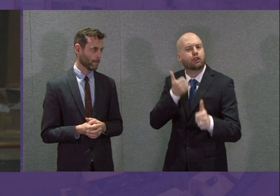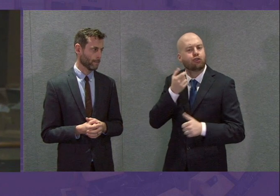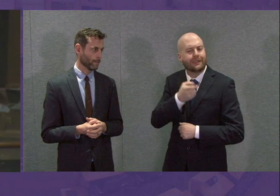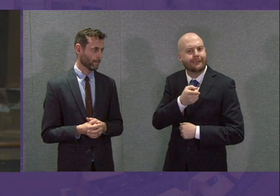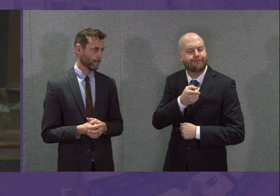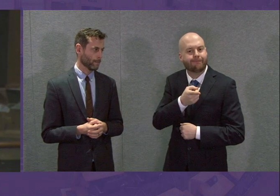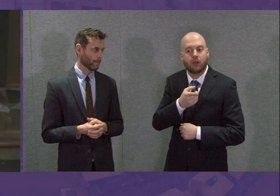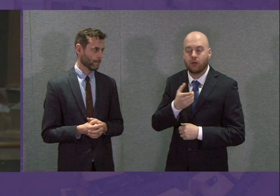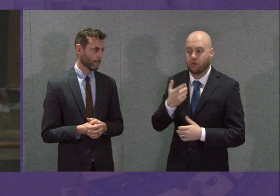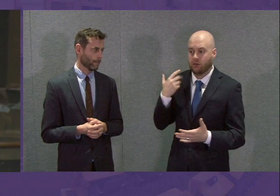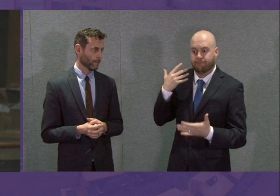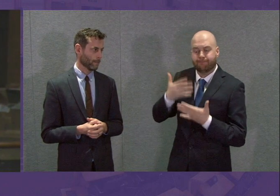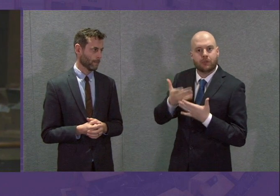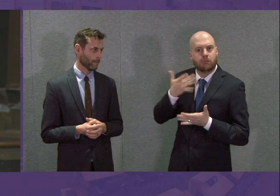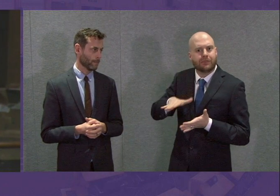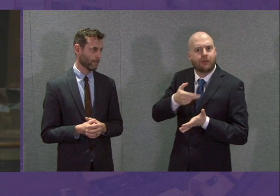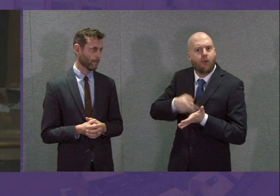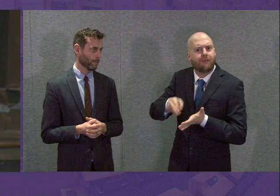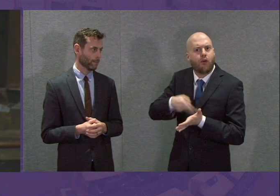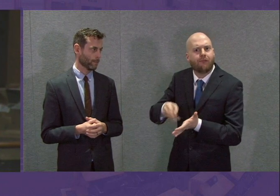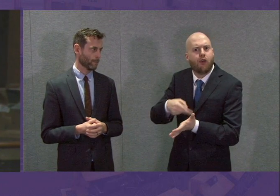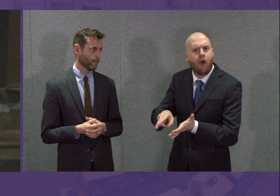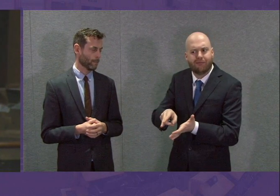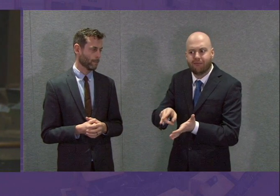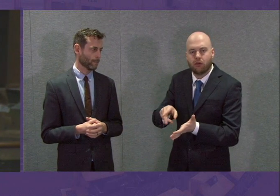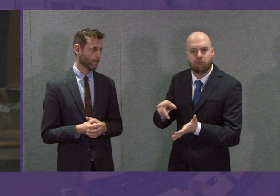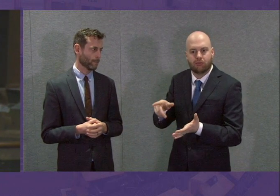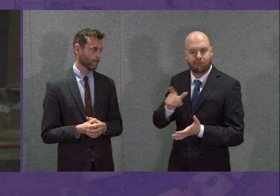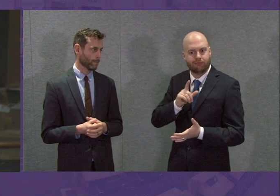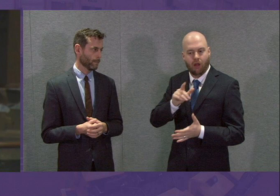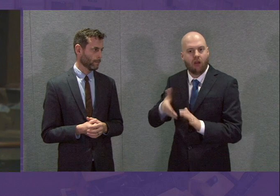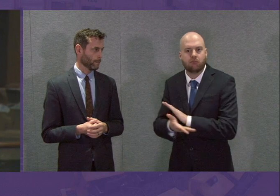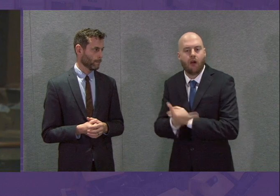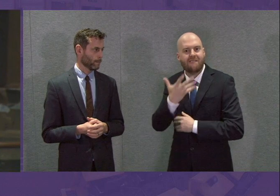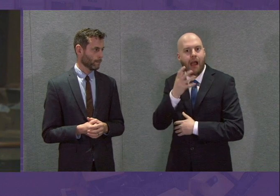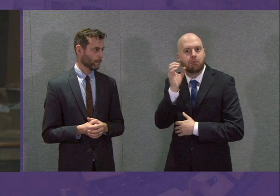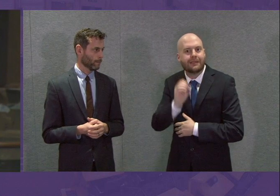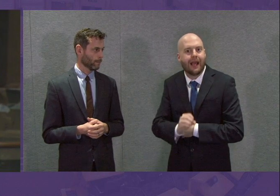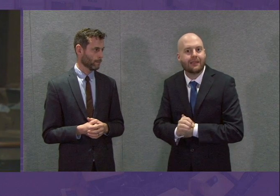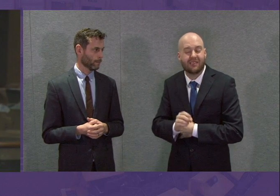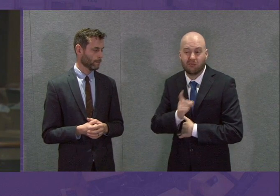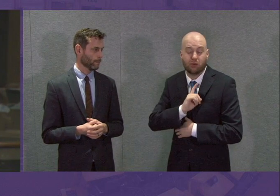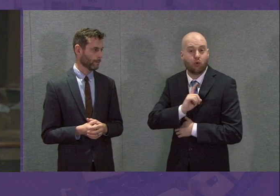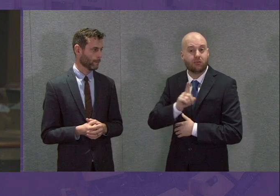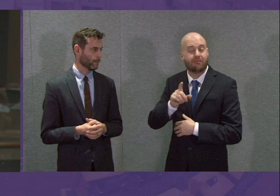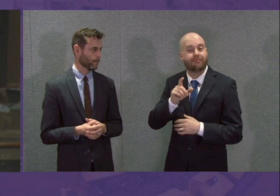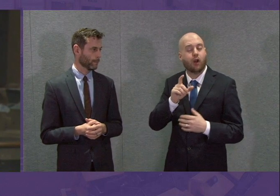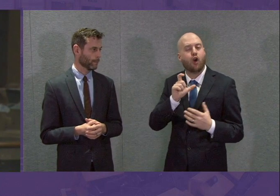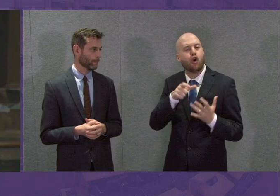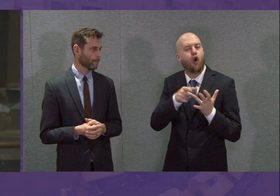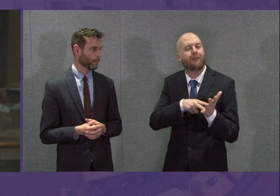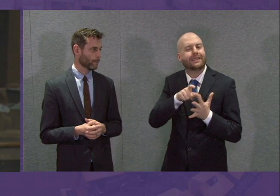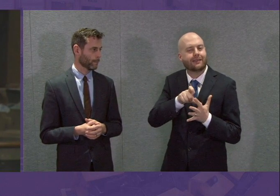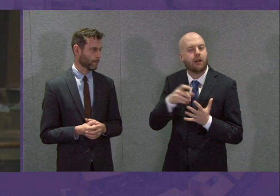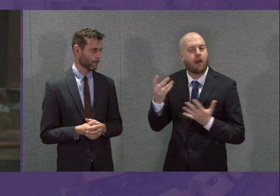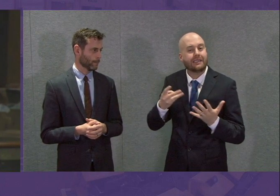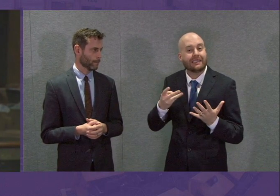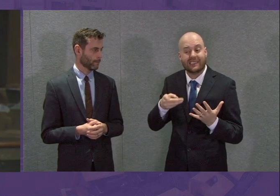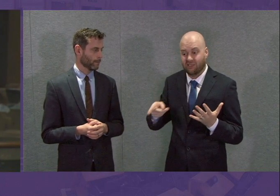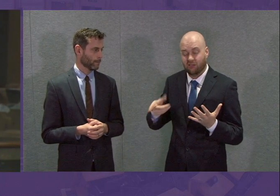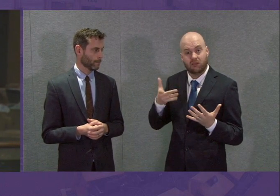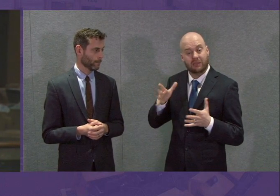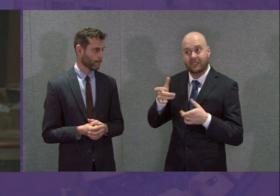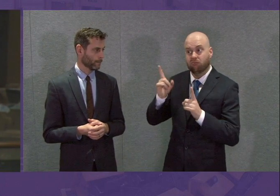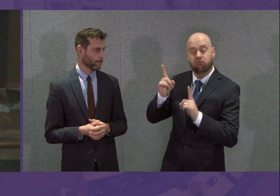ended up now with less than 5% of the pre-COVID-19 level. And next week, the owner tells me he will have no alternative but to close operations.